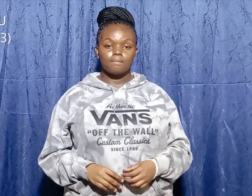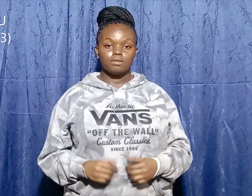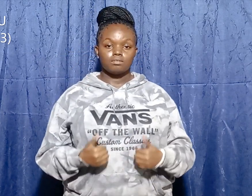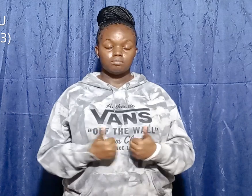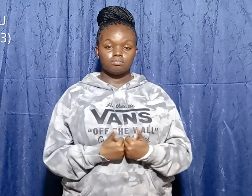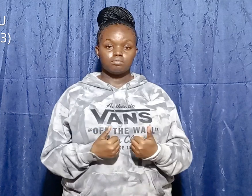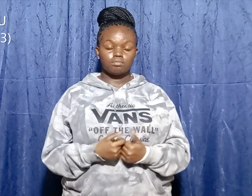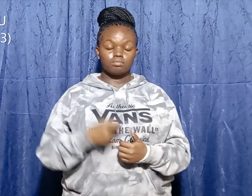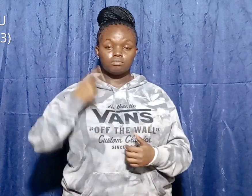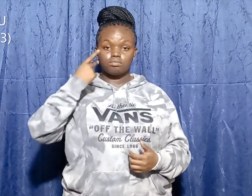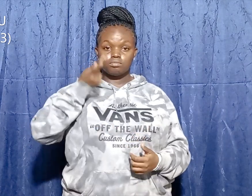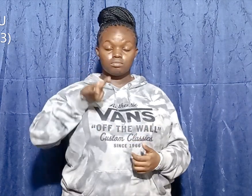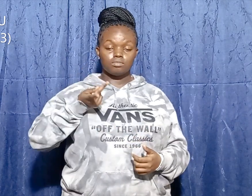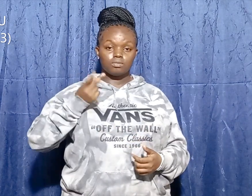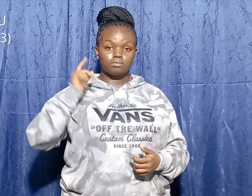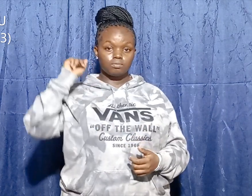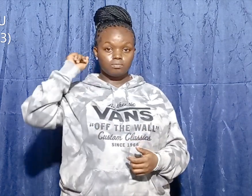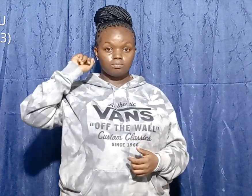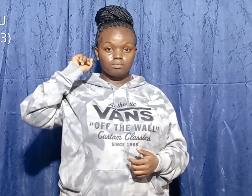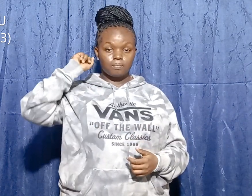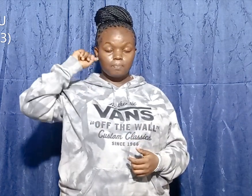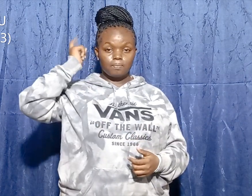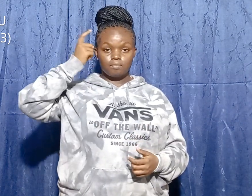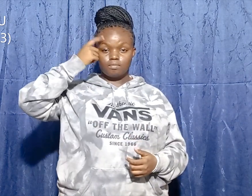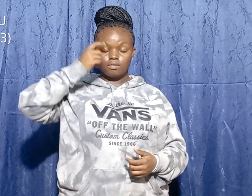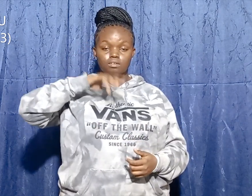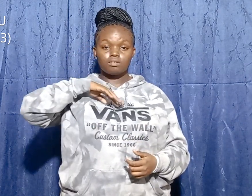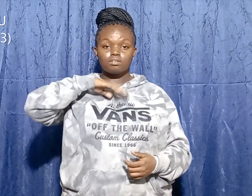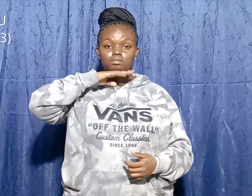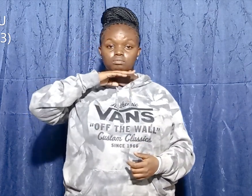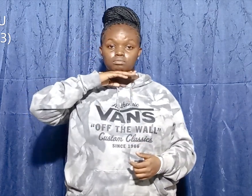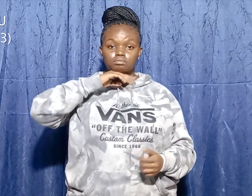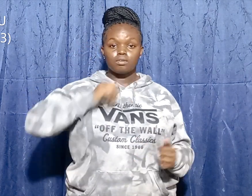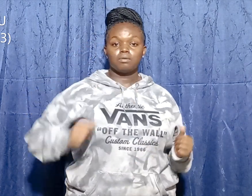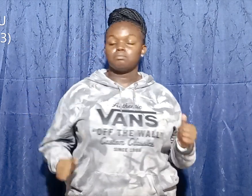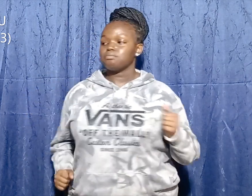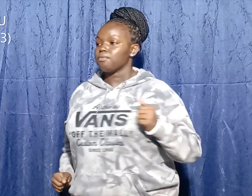Goliath is dead and turned and started running.